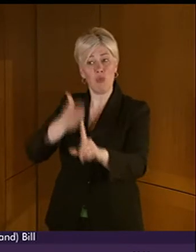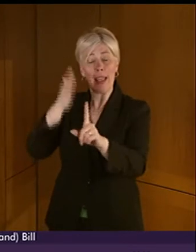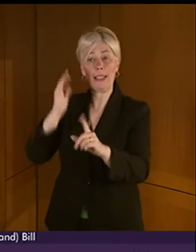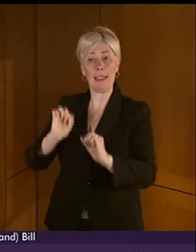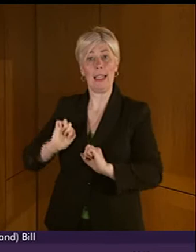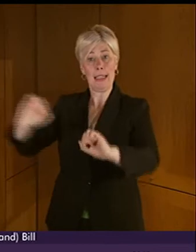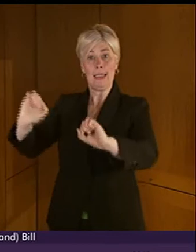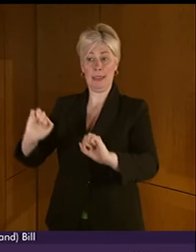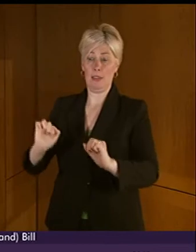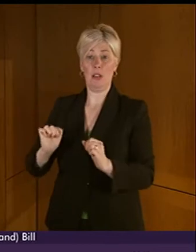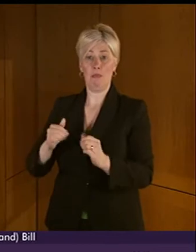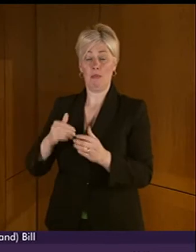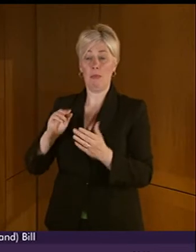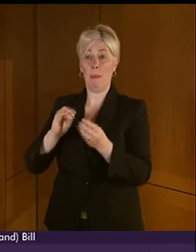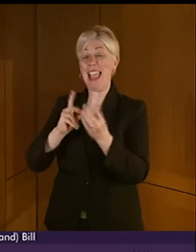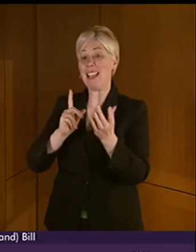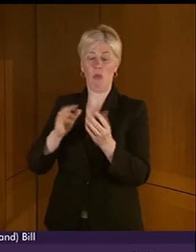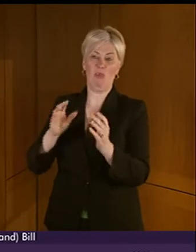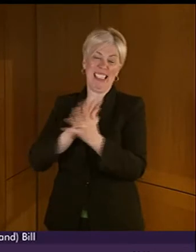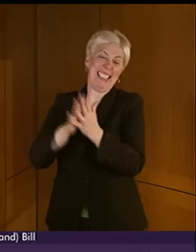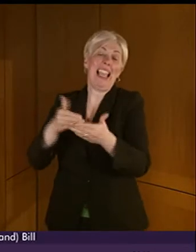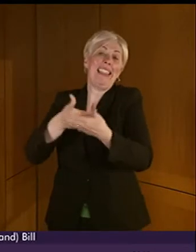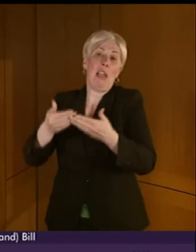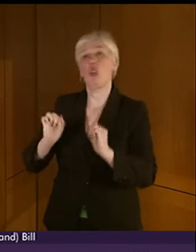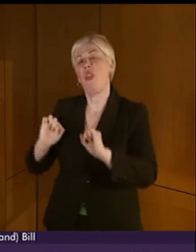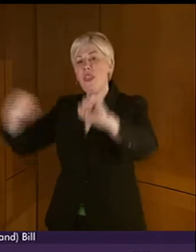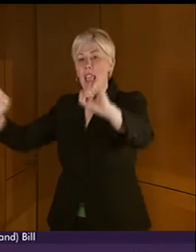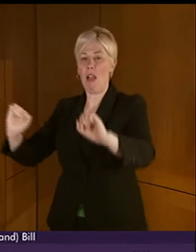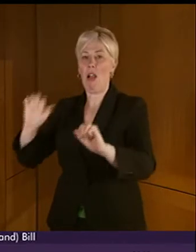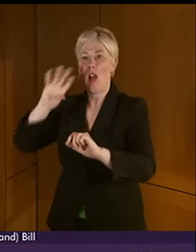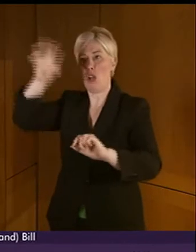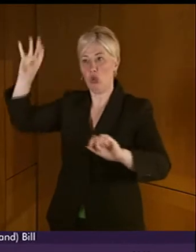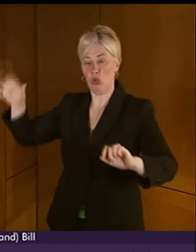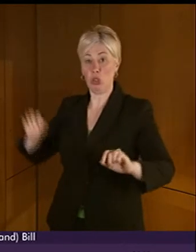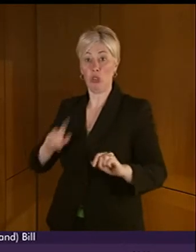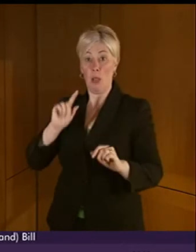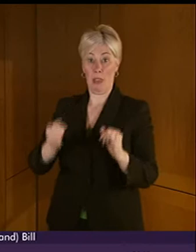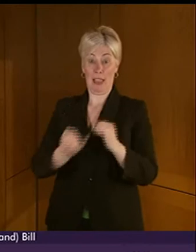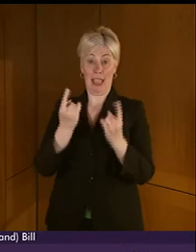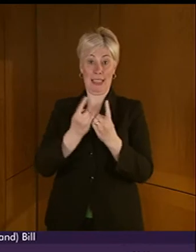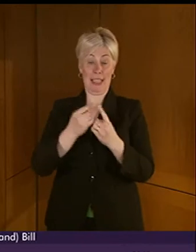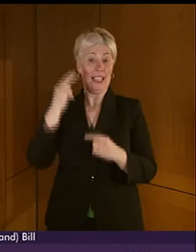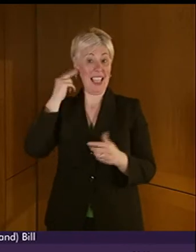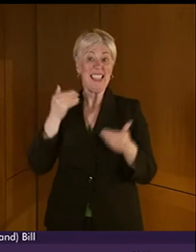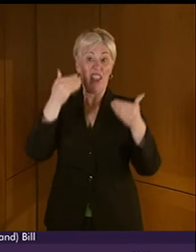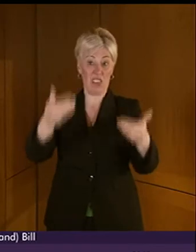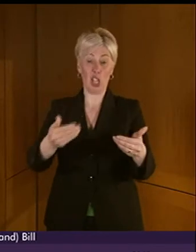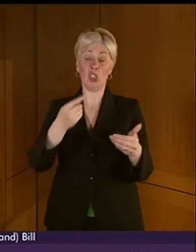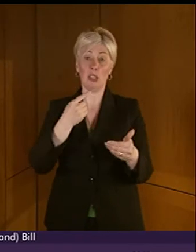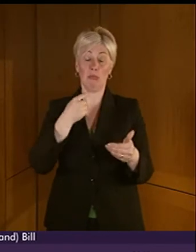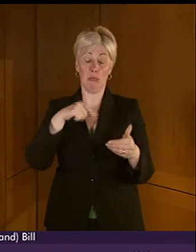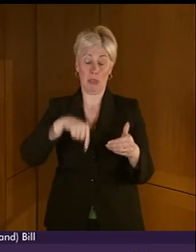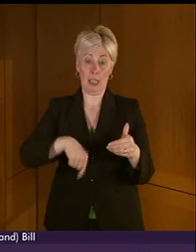their legal structures. On that note, I will leave the last word to Deaf Action Scotland, who, in their written evidence, concluded,